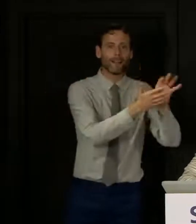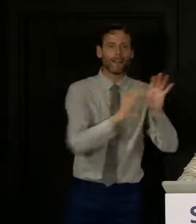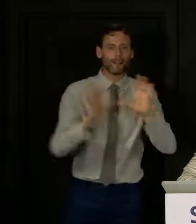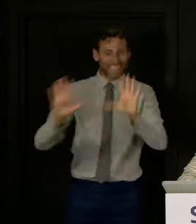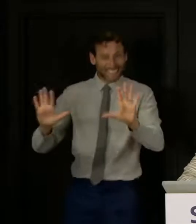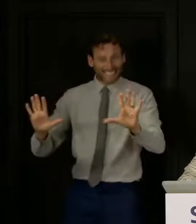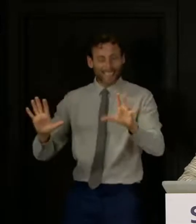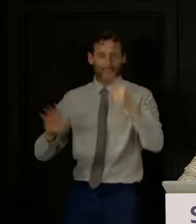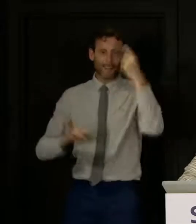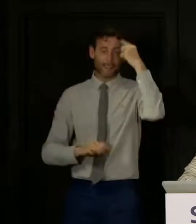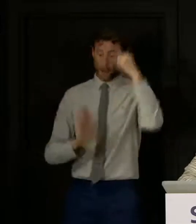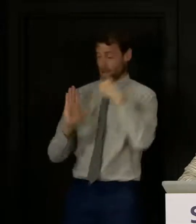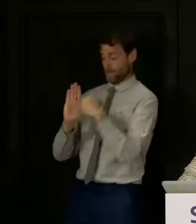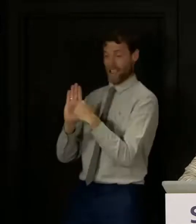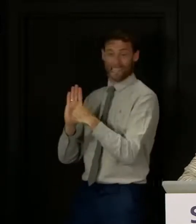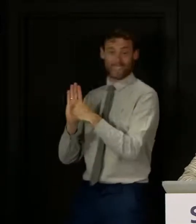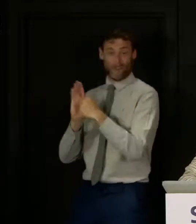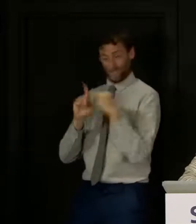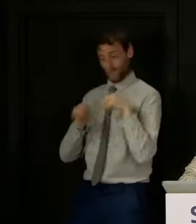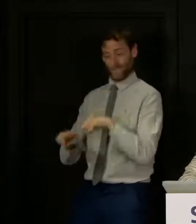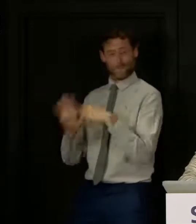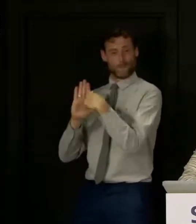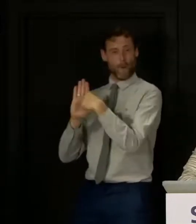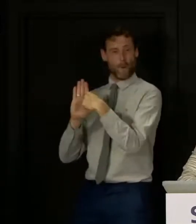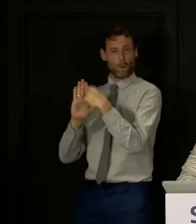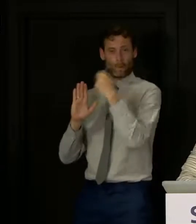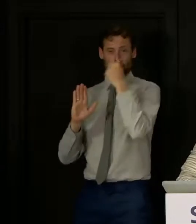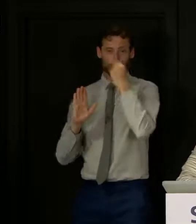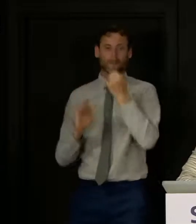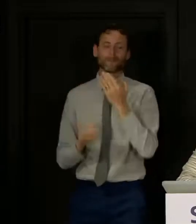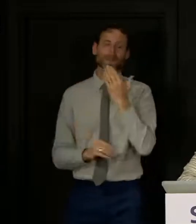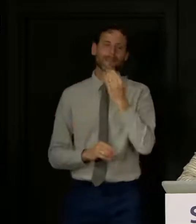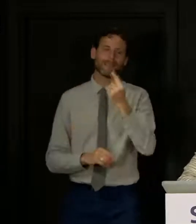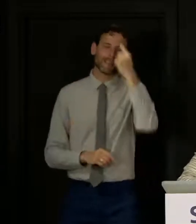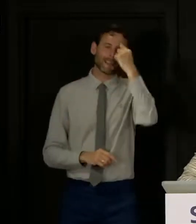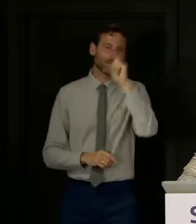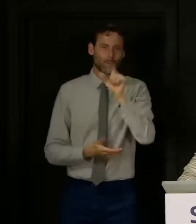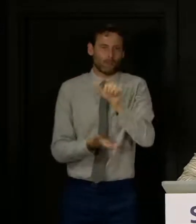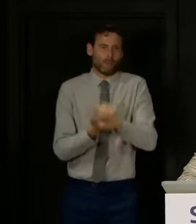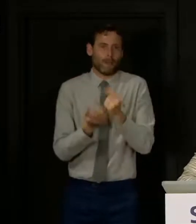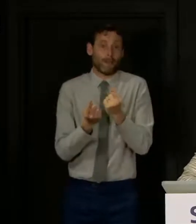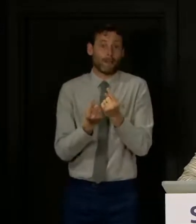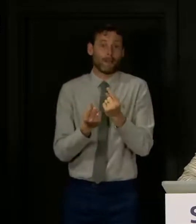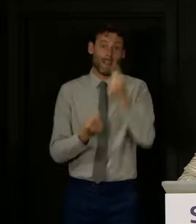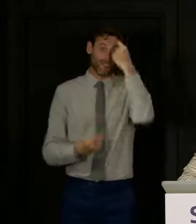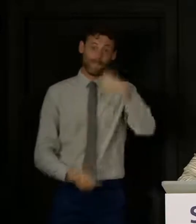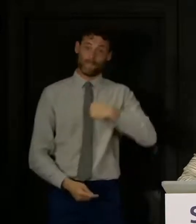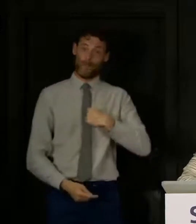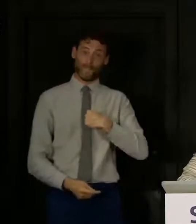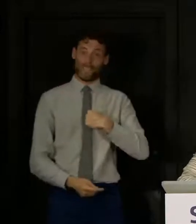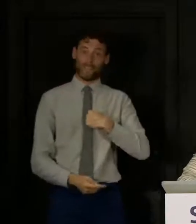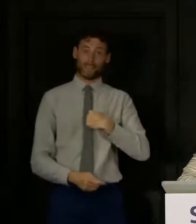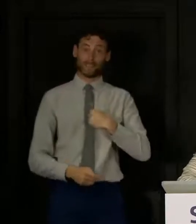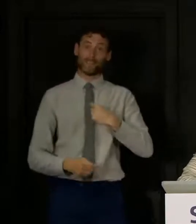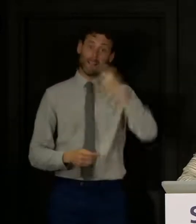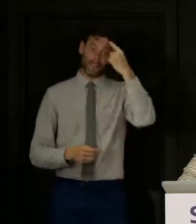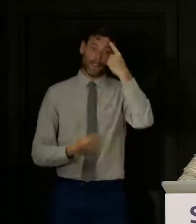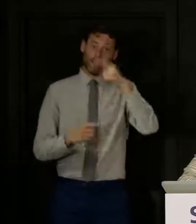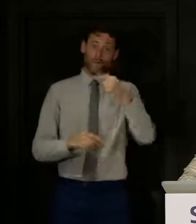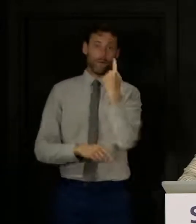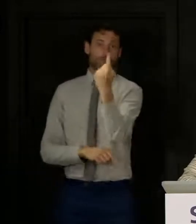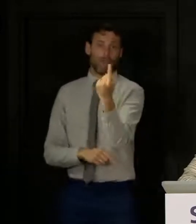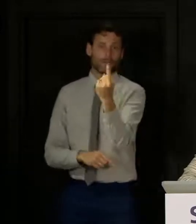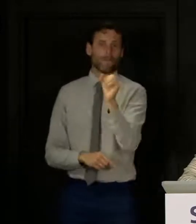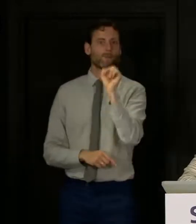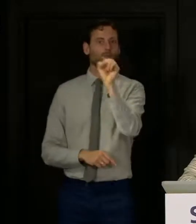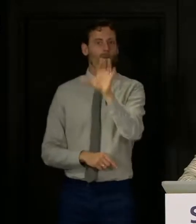out with the spirit of this guidance. So please, please do the right thing, not for me, do the right thing for yourself and for your